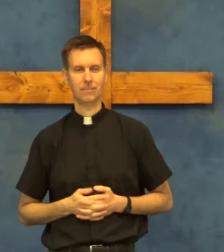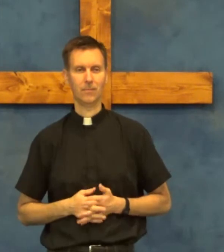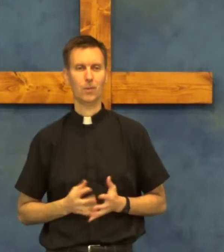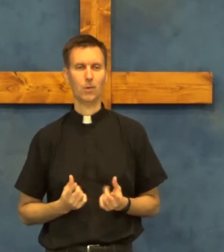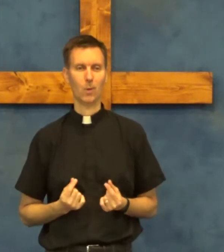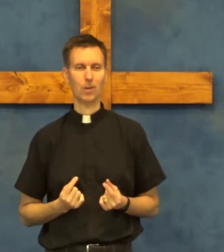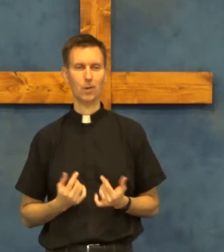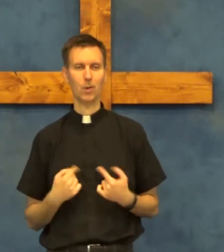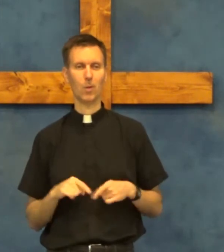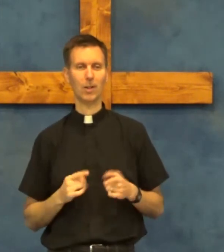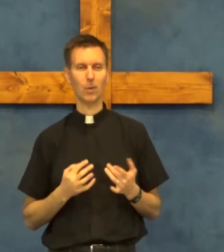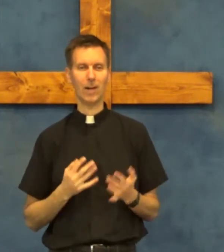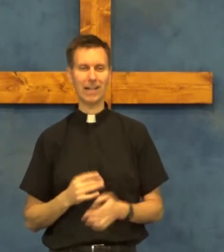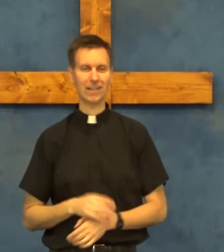so what do you do while you wait